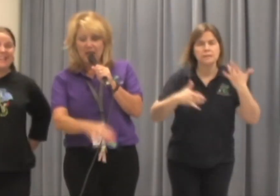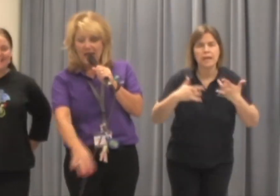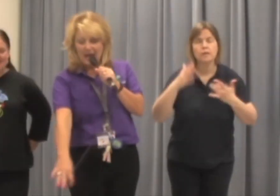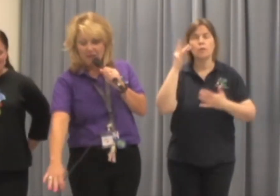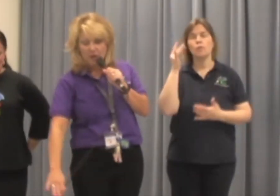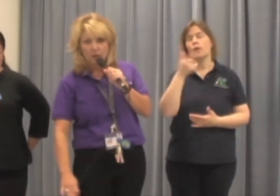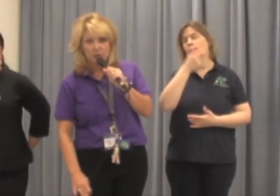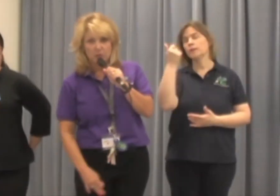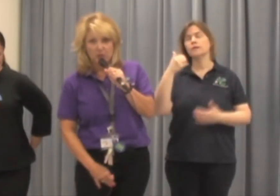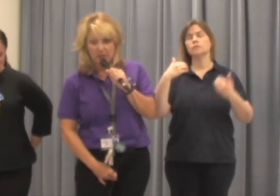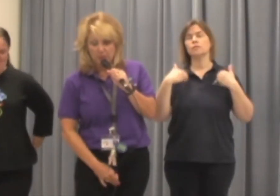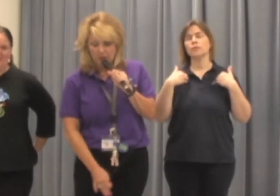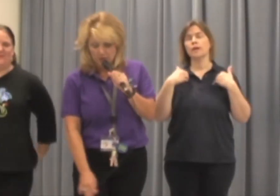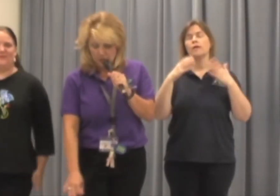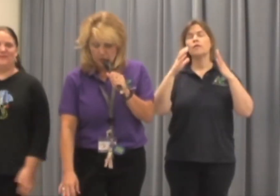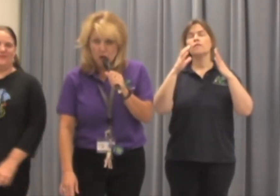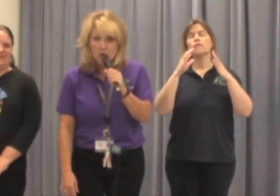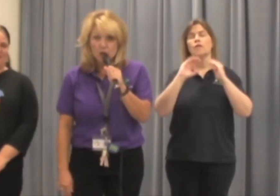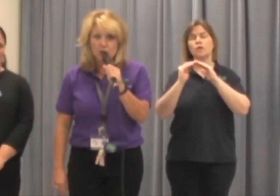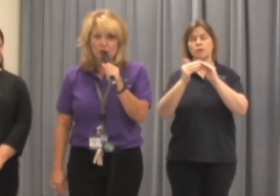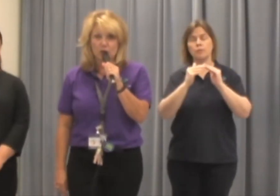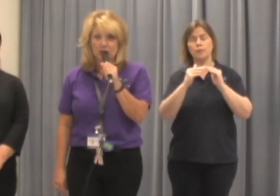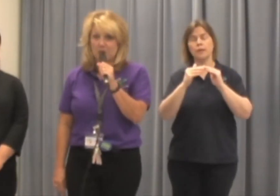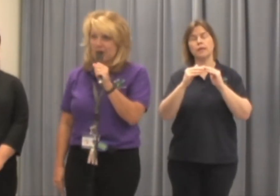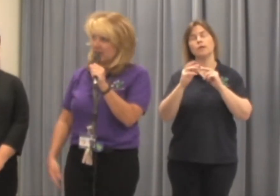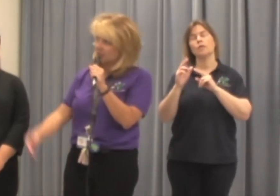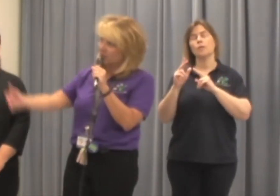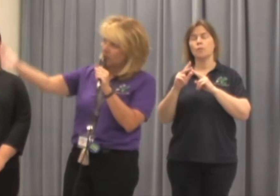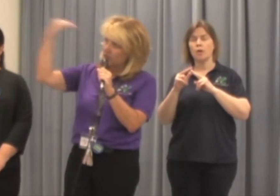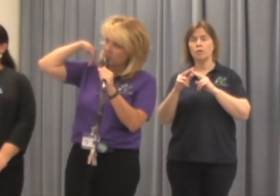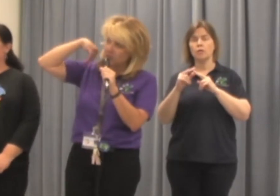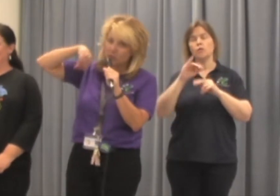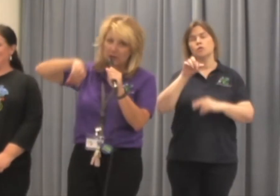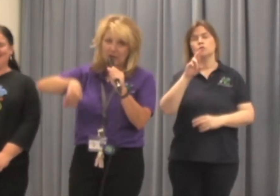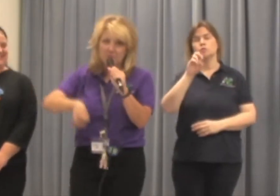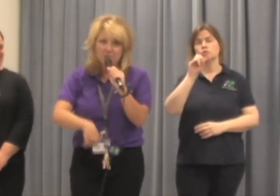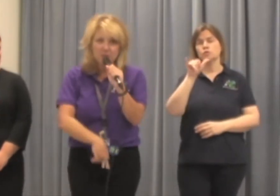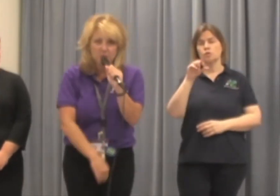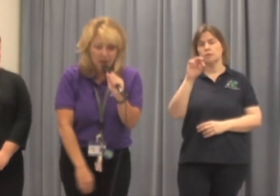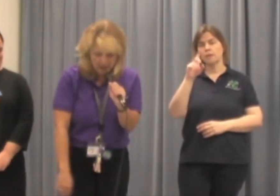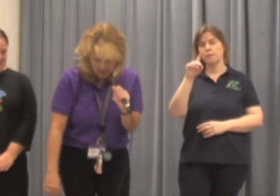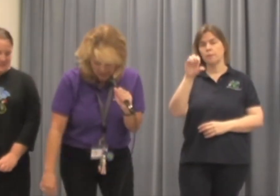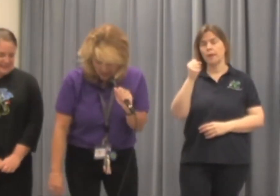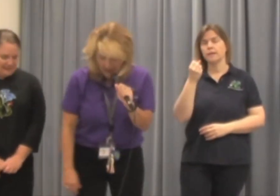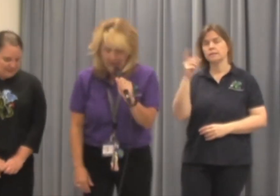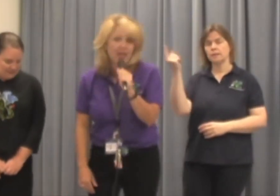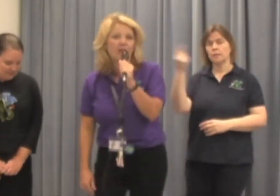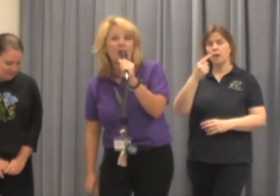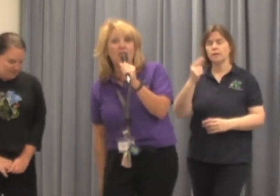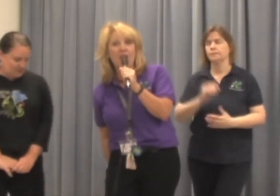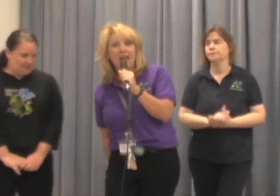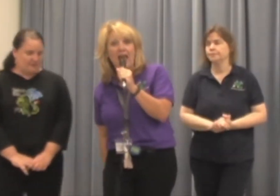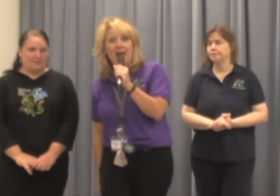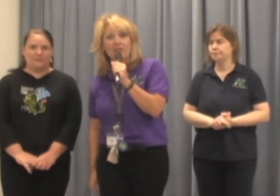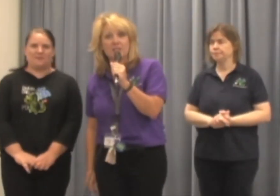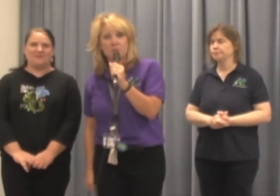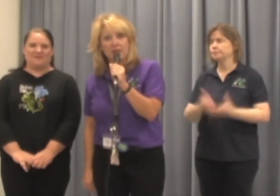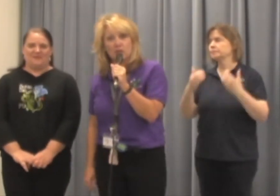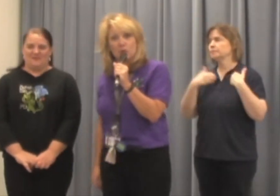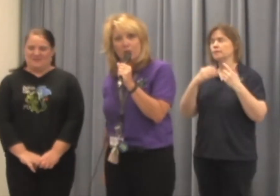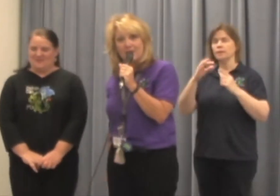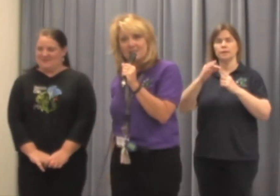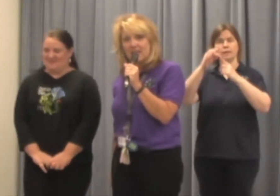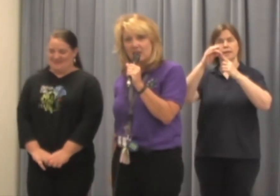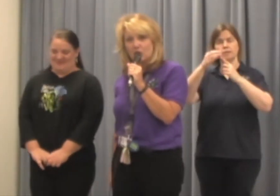we have our community partner, Jersey Mikes. Come on in, Mr. Barrett and Ms. Block. And they have a